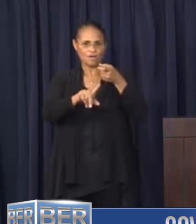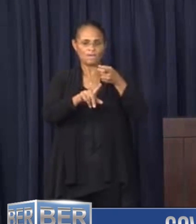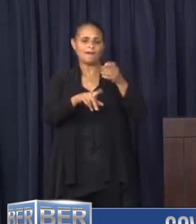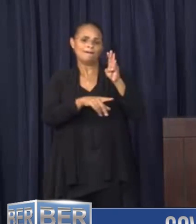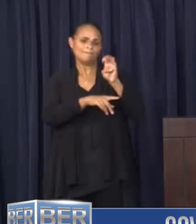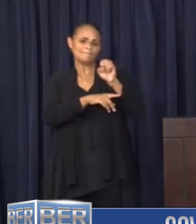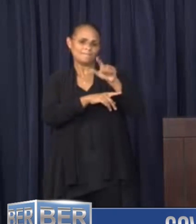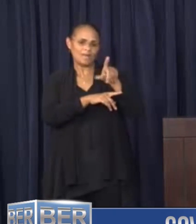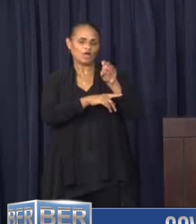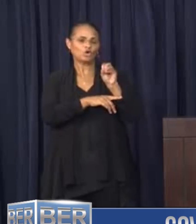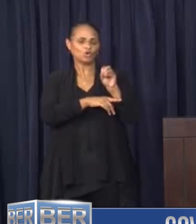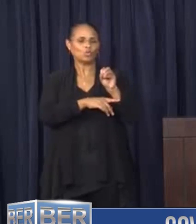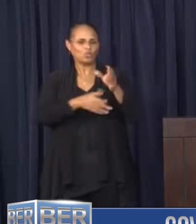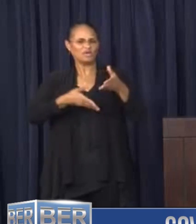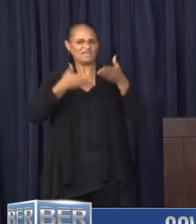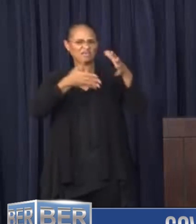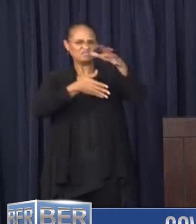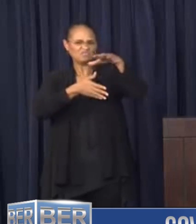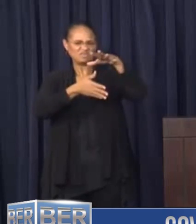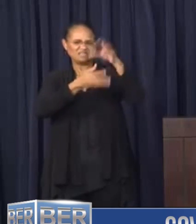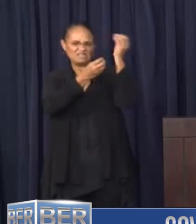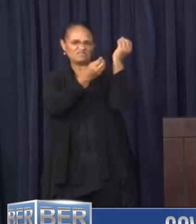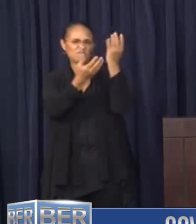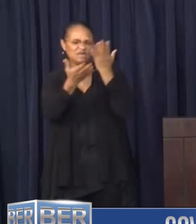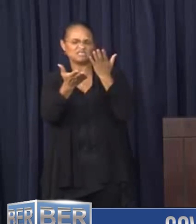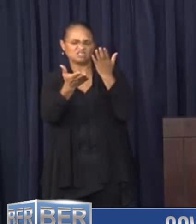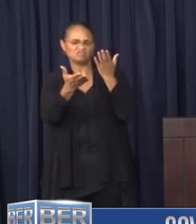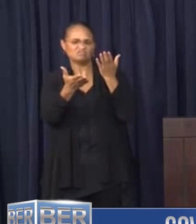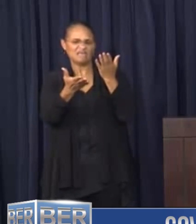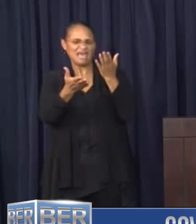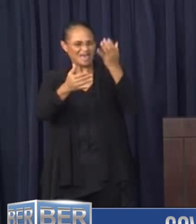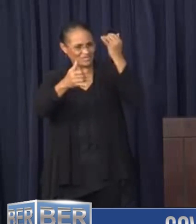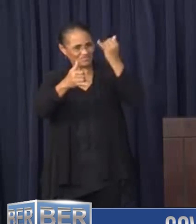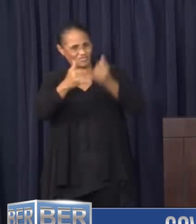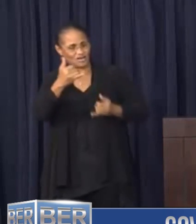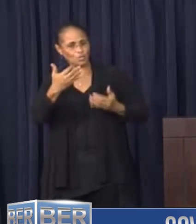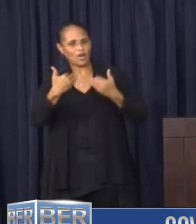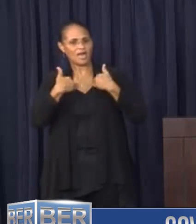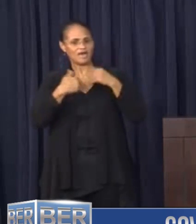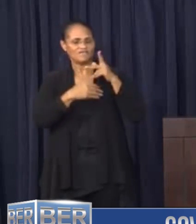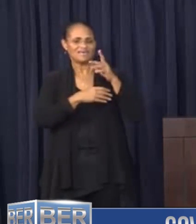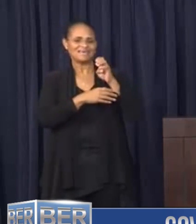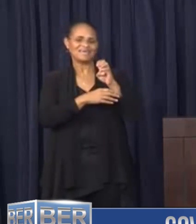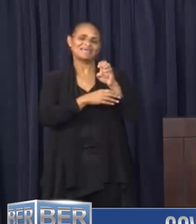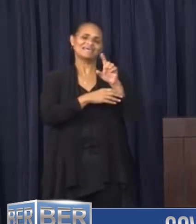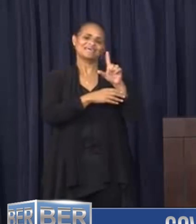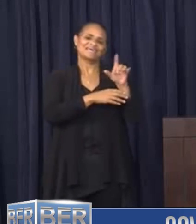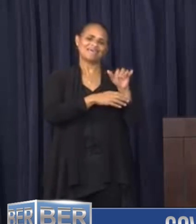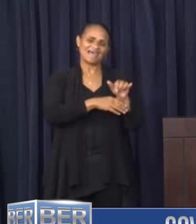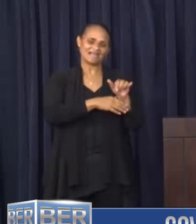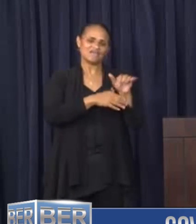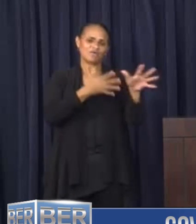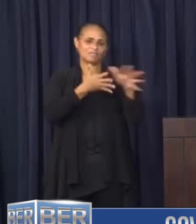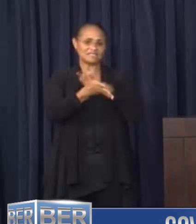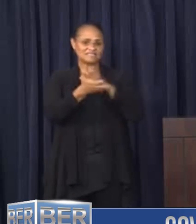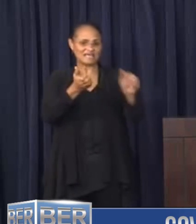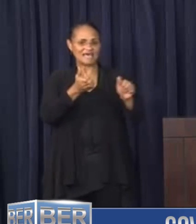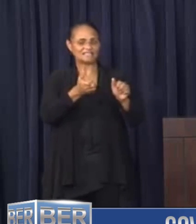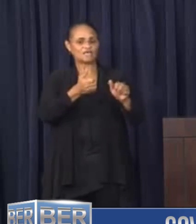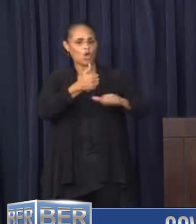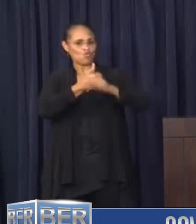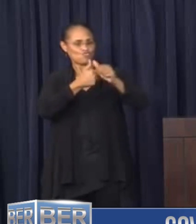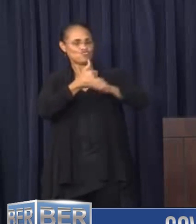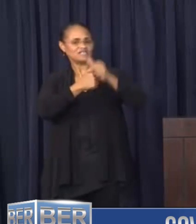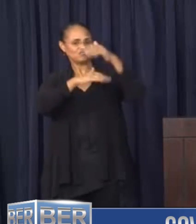will provide an overview of Balco's activity. And finally, we will have Kelly Trott from the Disaster, Risk,